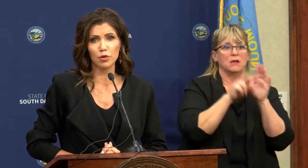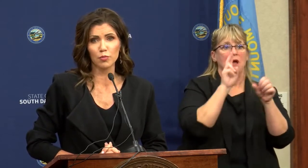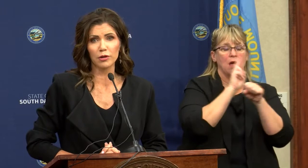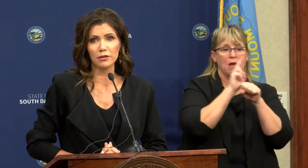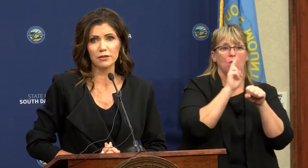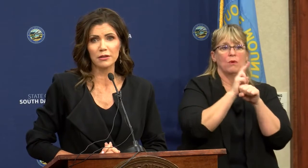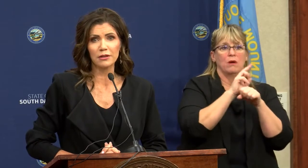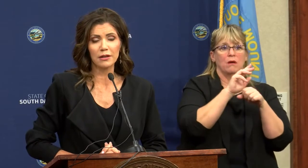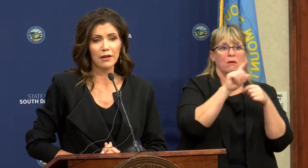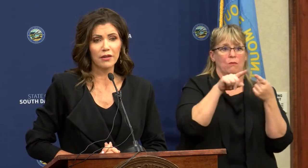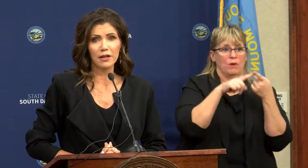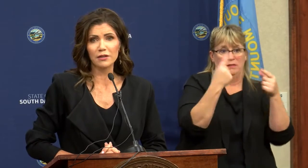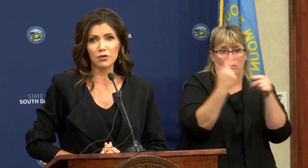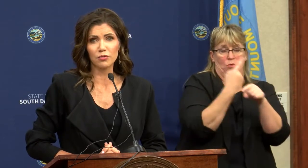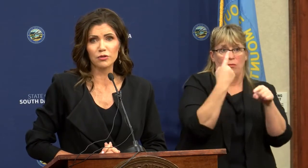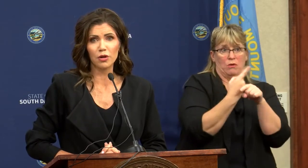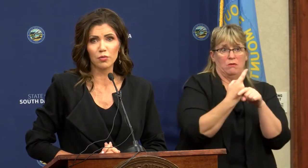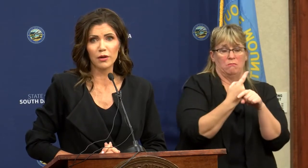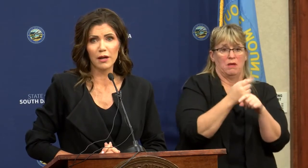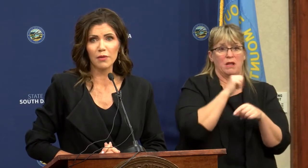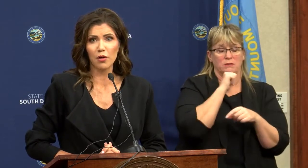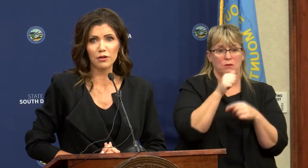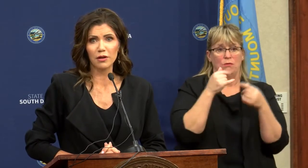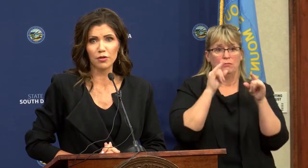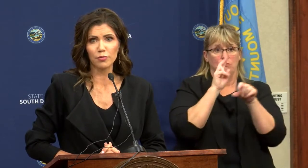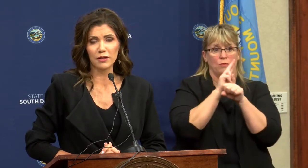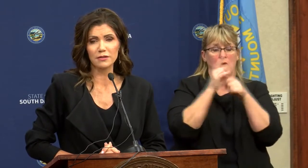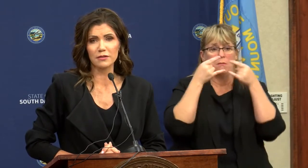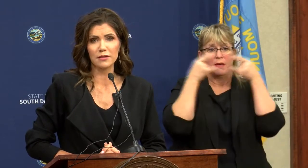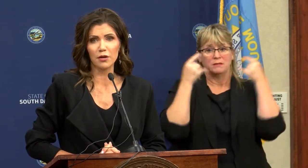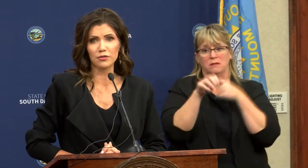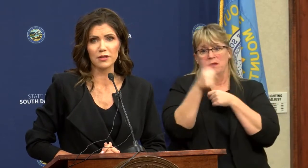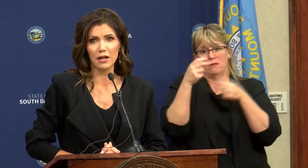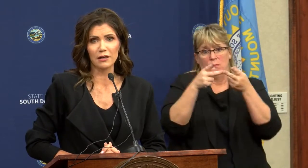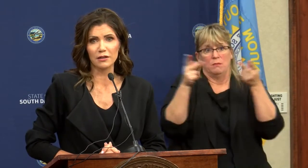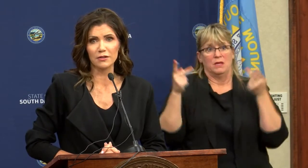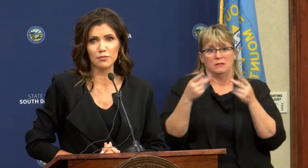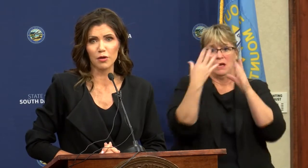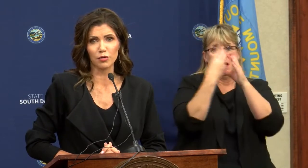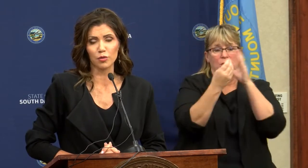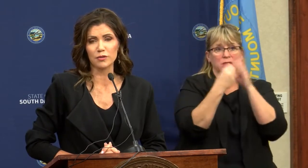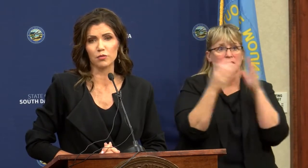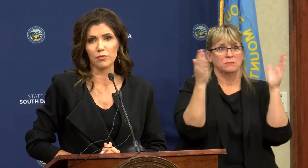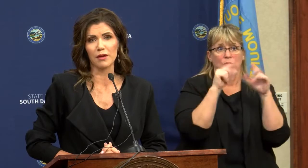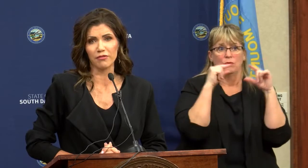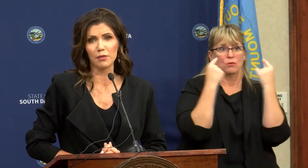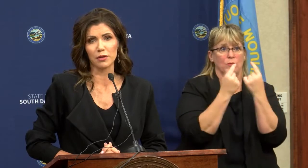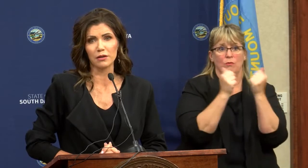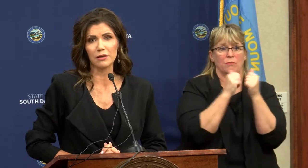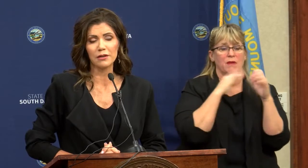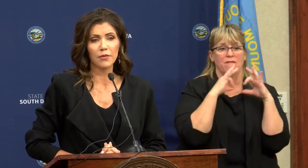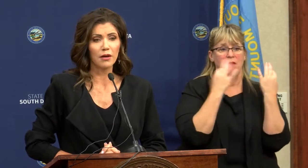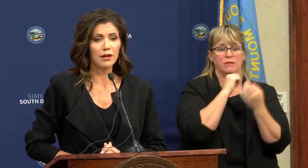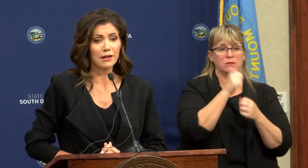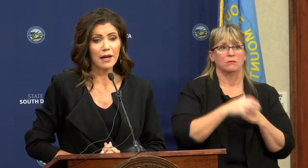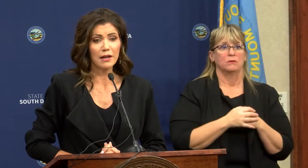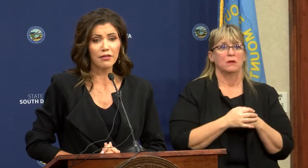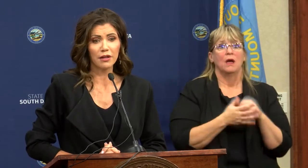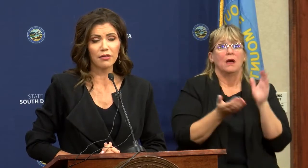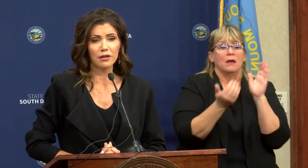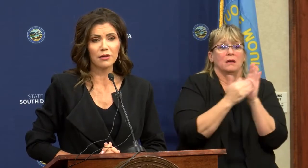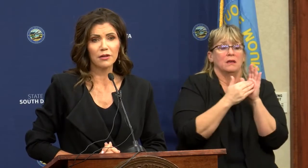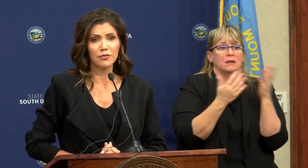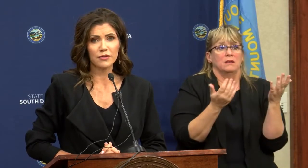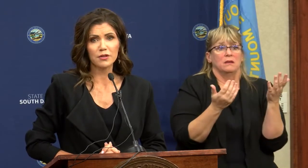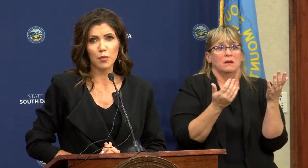where it's appropriate and then I don't when I'm out in other places outside and in smaller groups and with my family. And again,